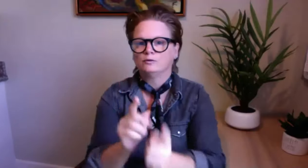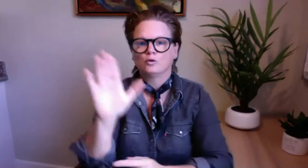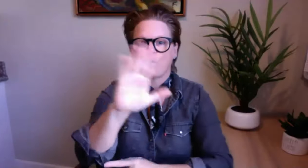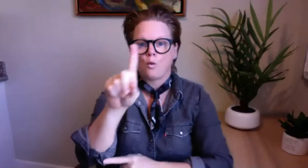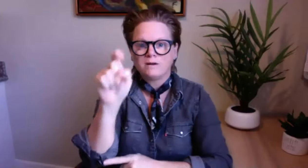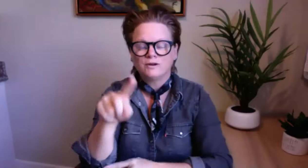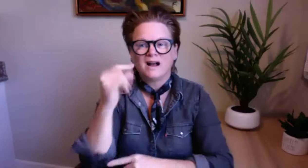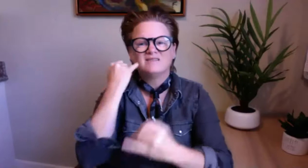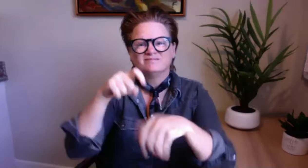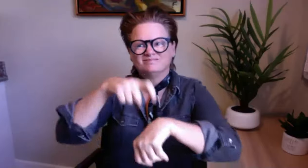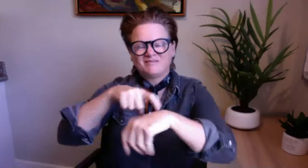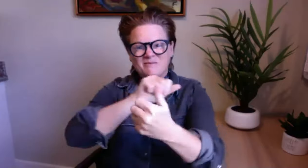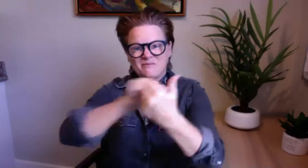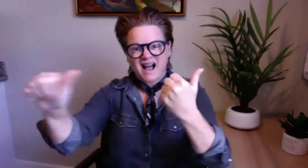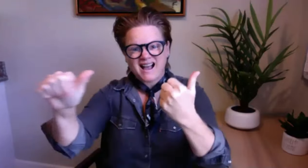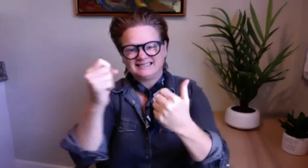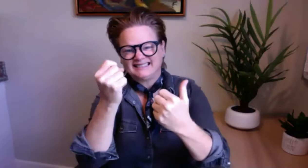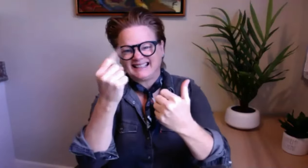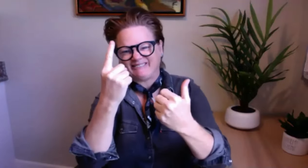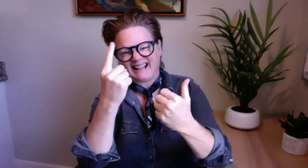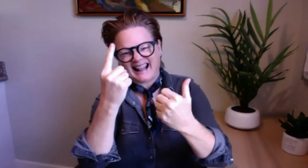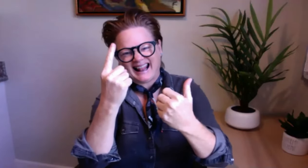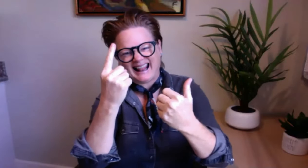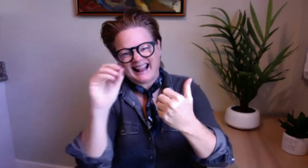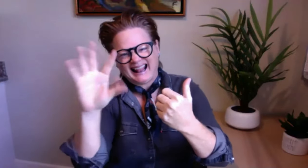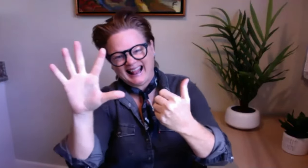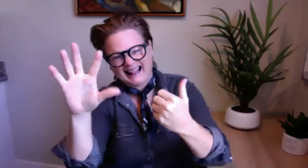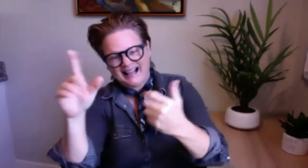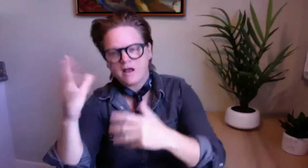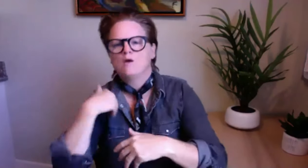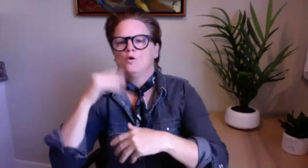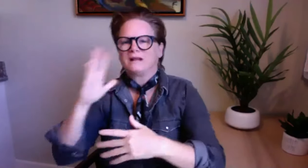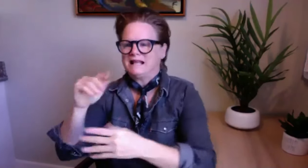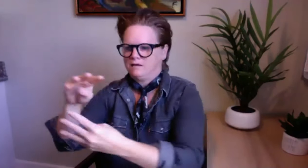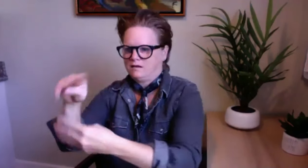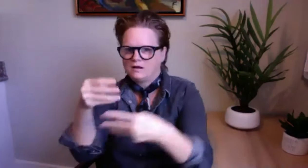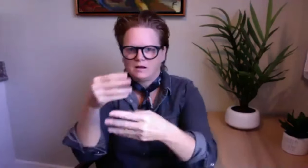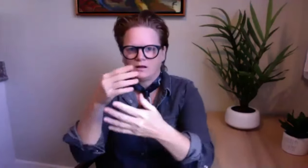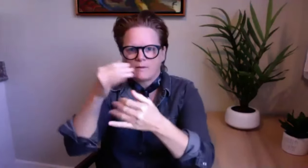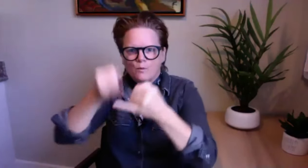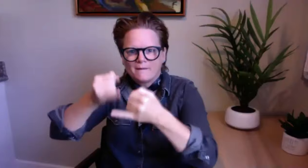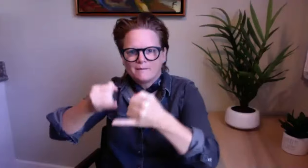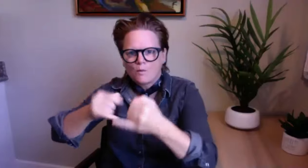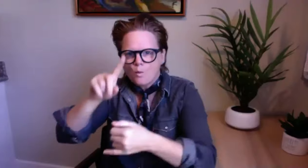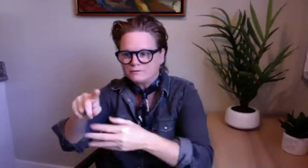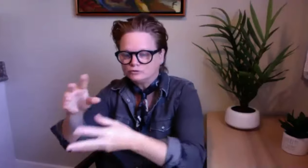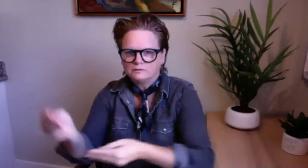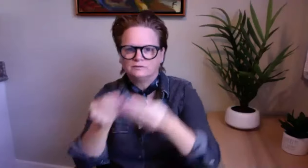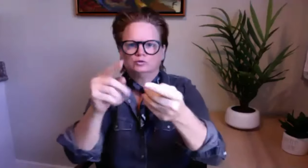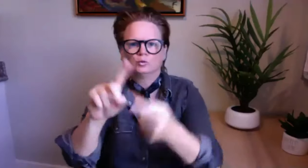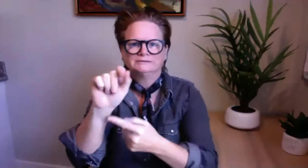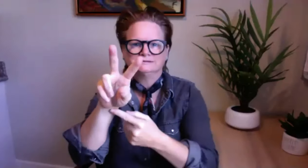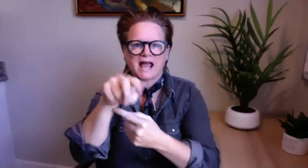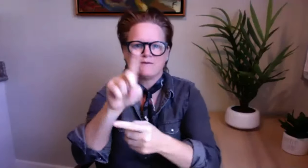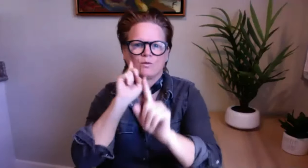please put that in the q a box and then i'll read that from top to bottom uh if we go to 11 11.05 something like